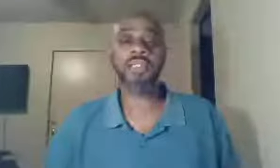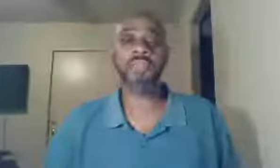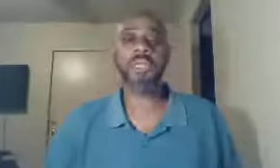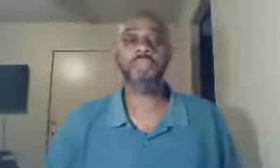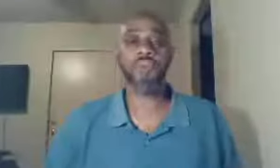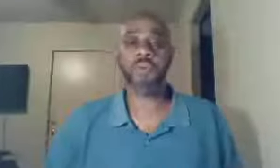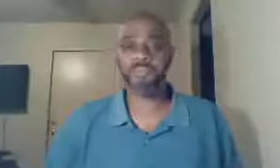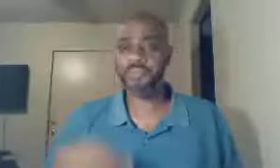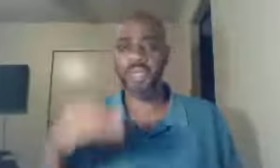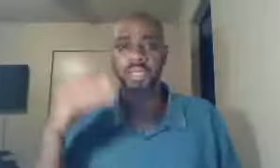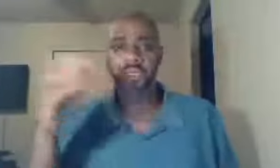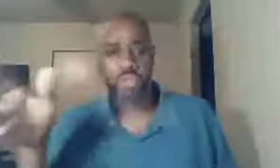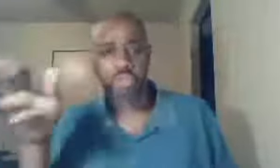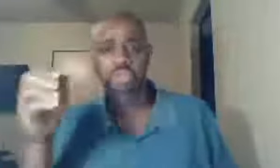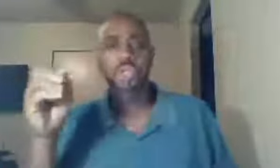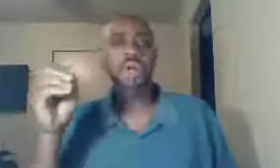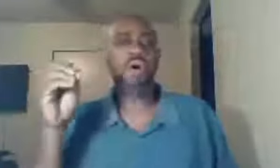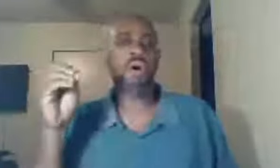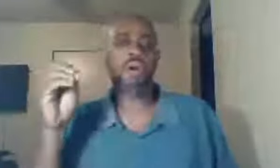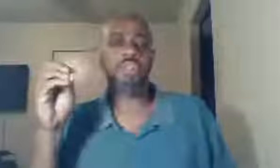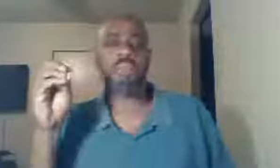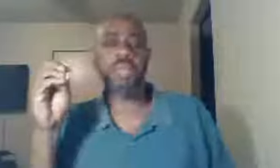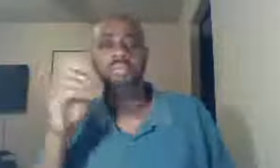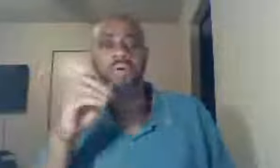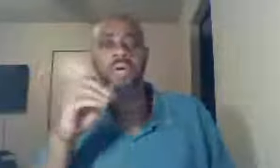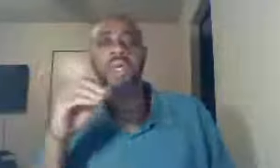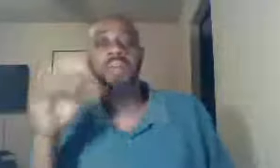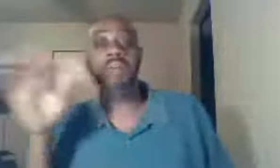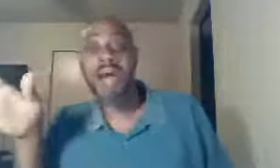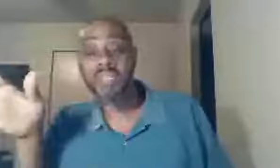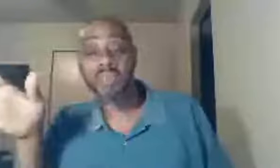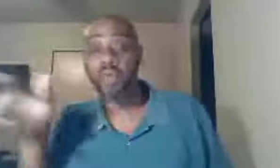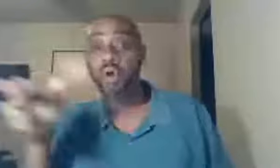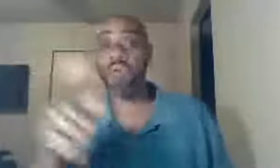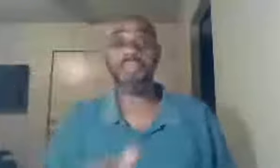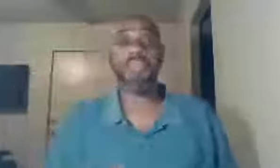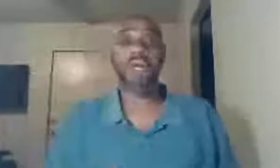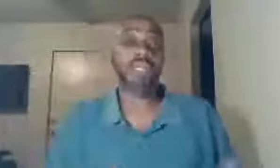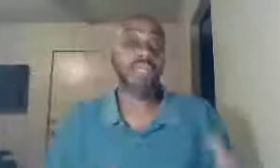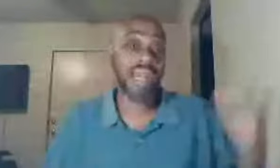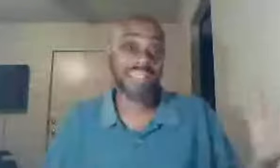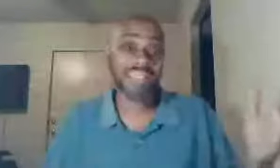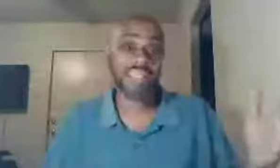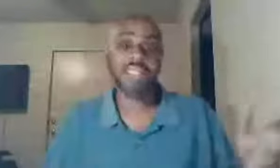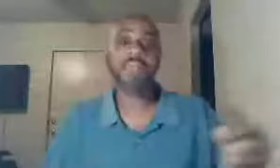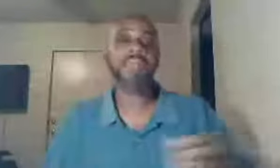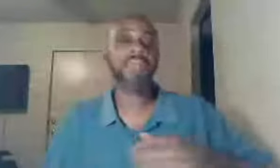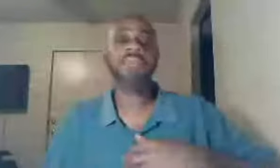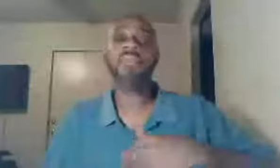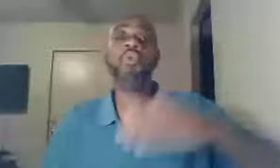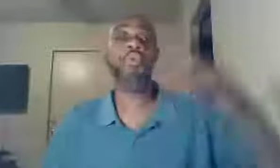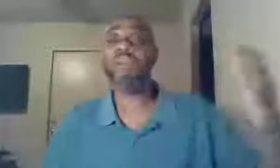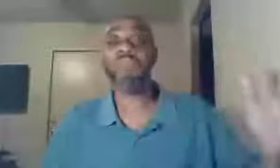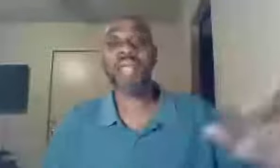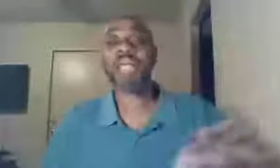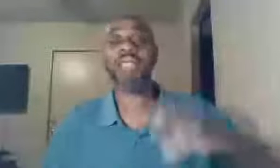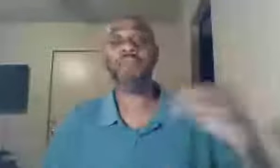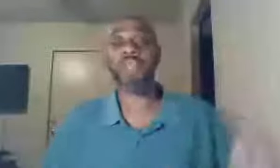speaking for Zeus, or speaking for, the gods of the Romans, and goddesses, who would have, likely wanted